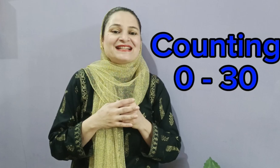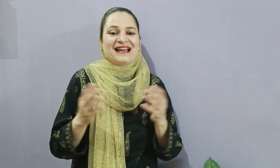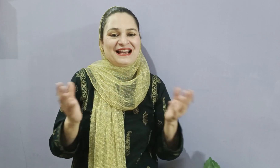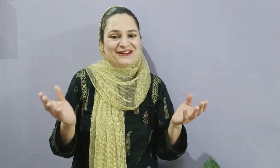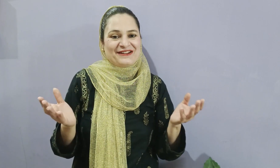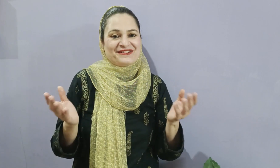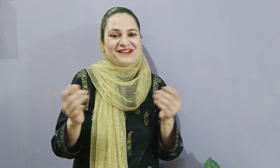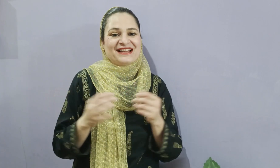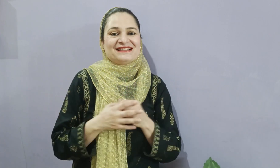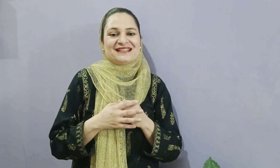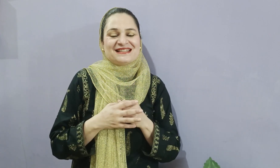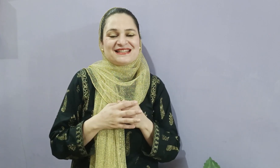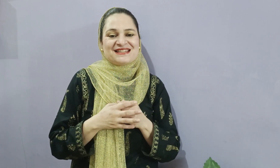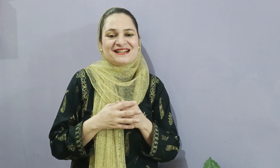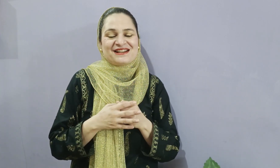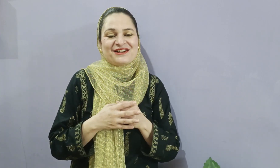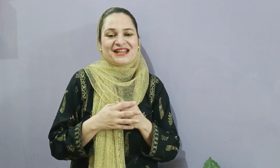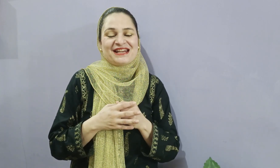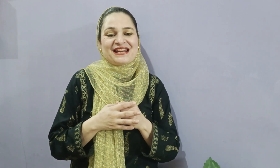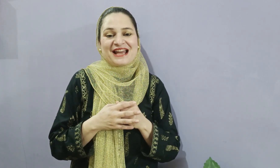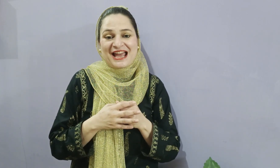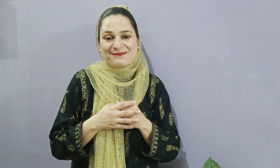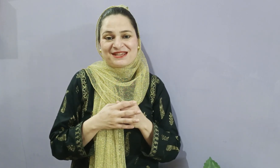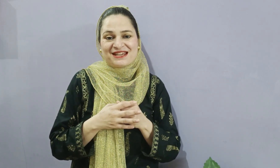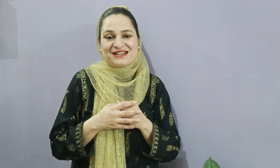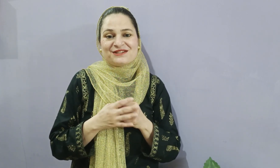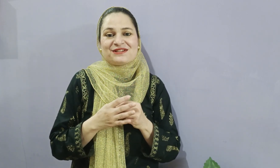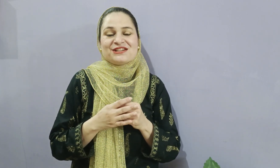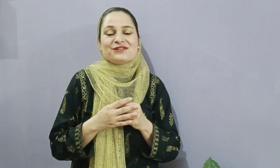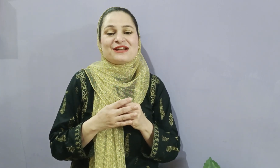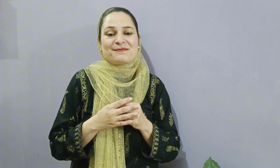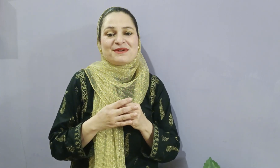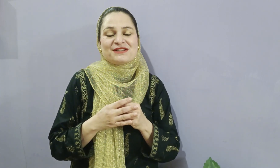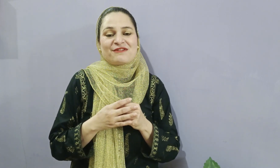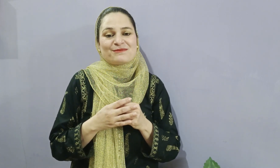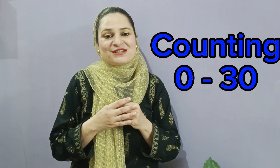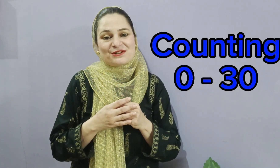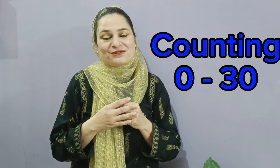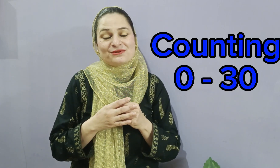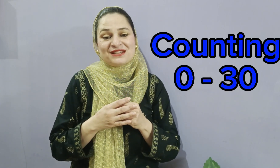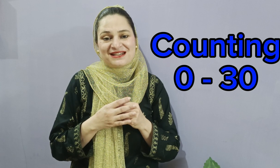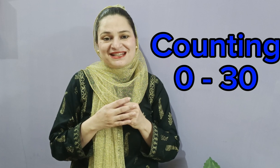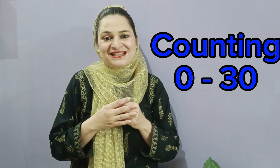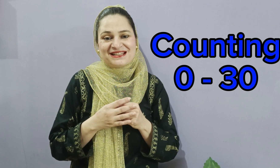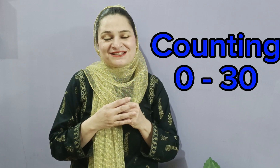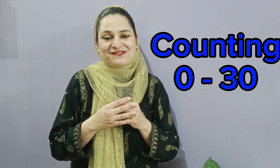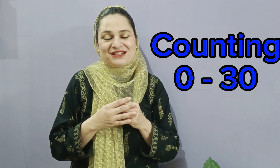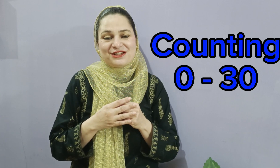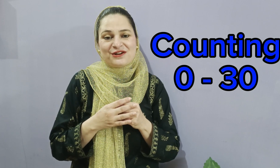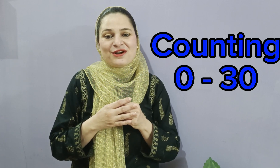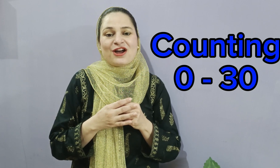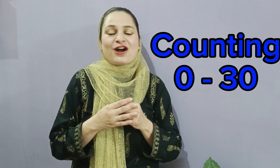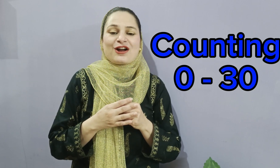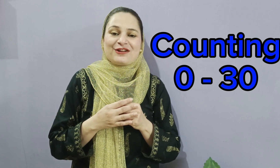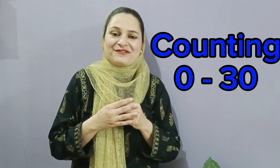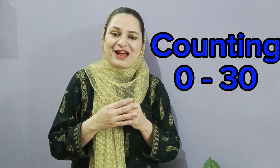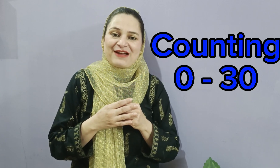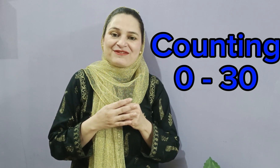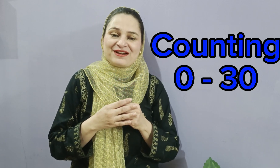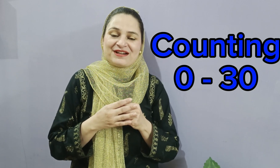Hello everyone, this is teacher Noreen and I'm here to teach you numbers from 0 to 30 in this video. All of you have learned